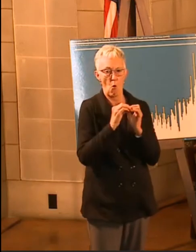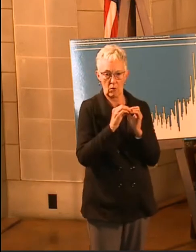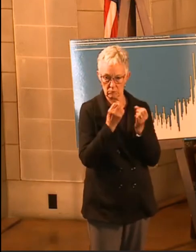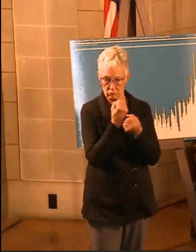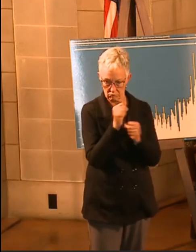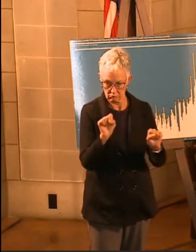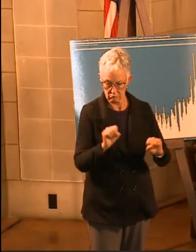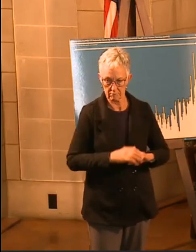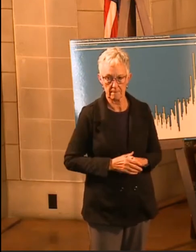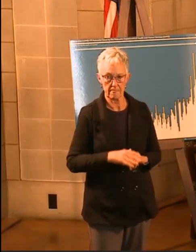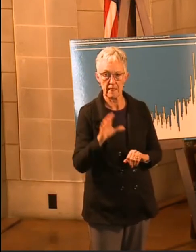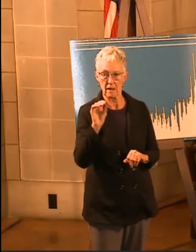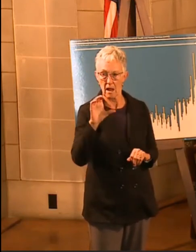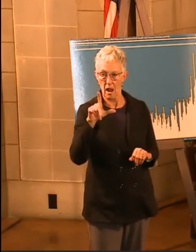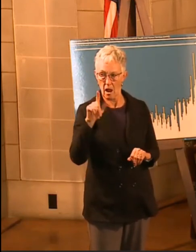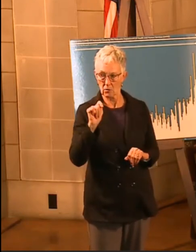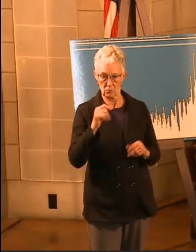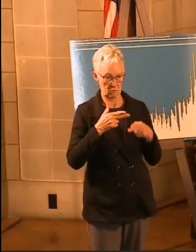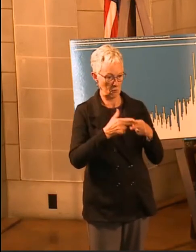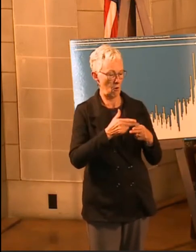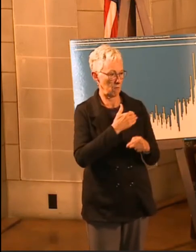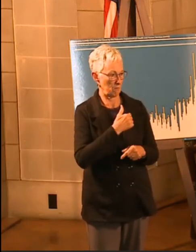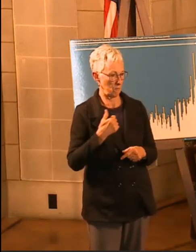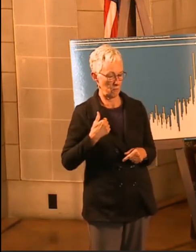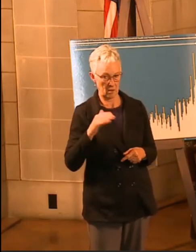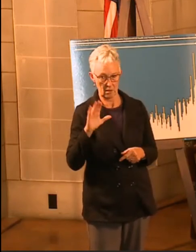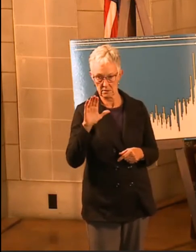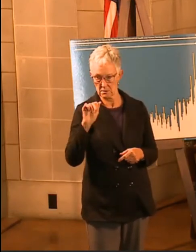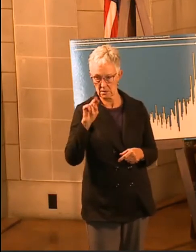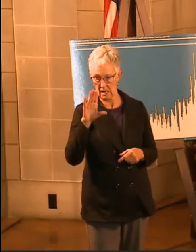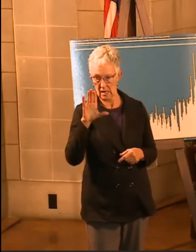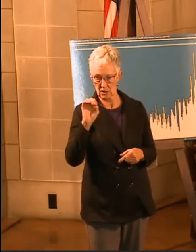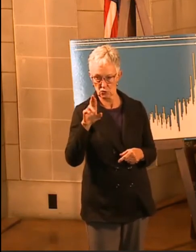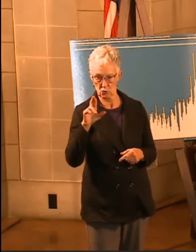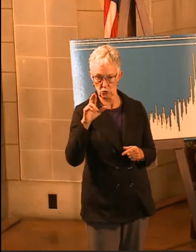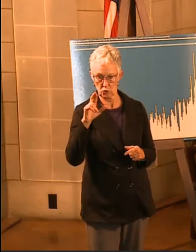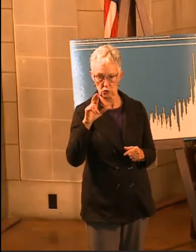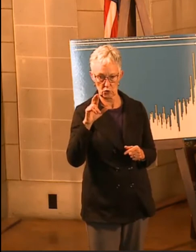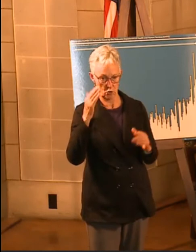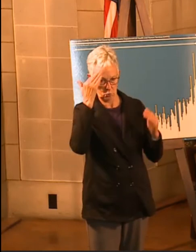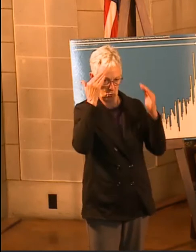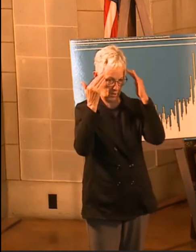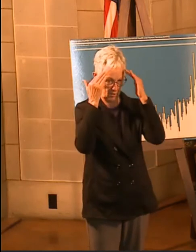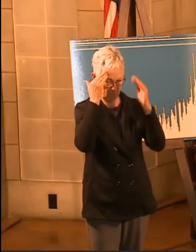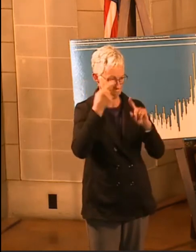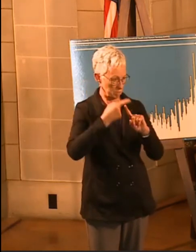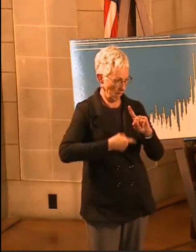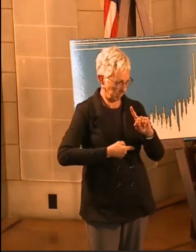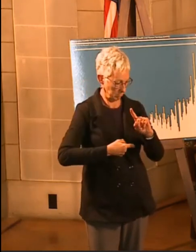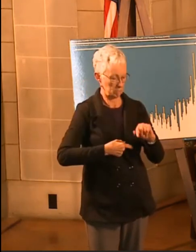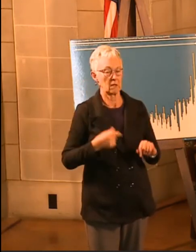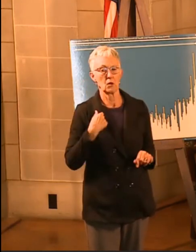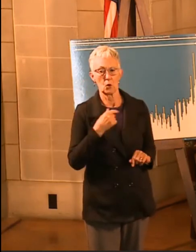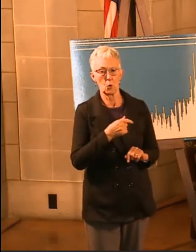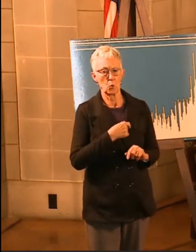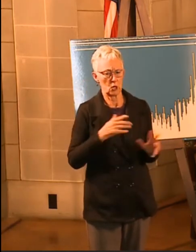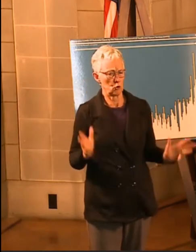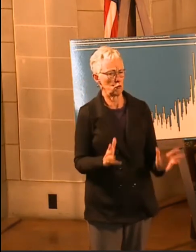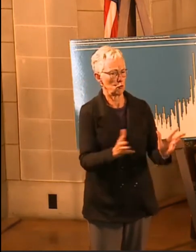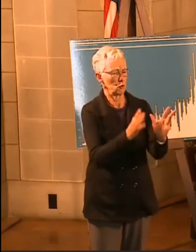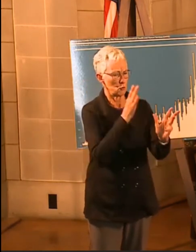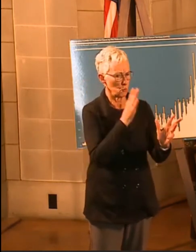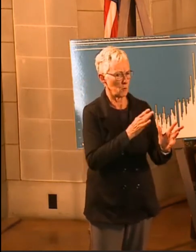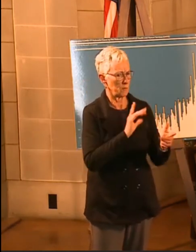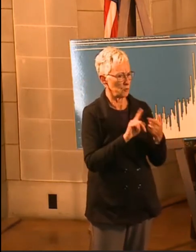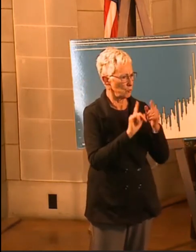we observe Breast Cancer Awareness Month. In the spirit of the health and wellness, we encourage women to participate in breast cancer